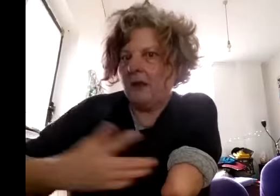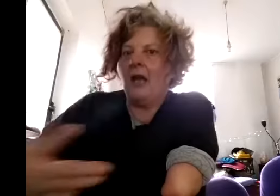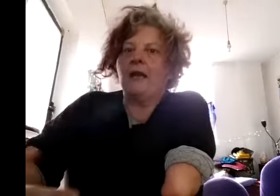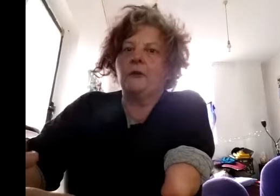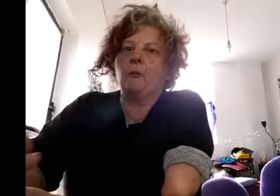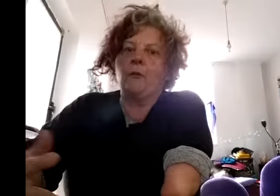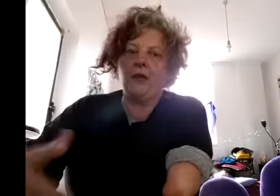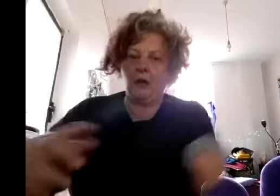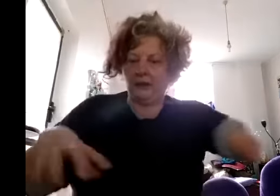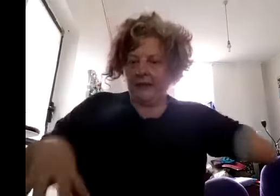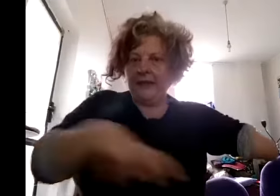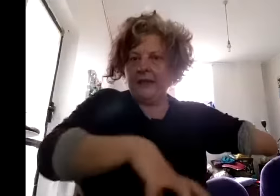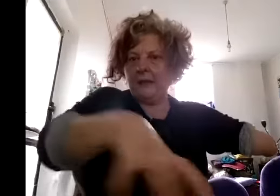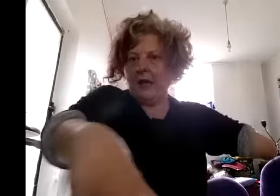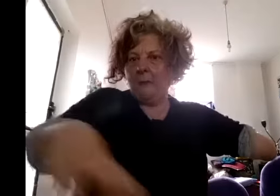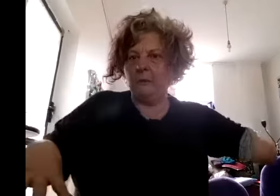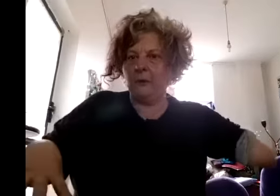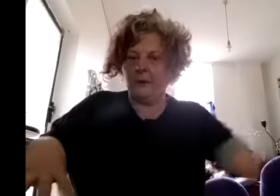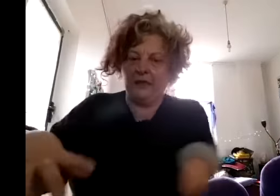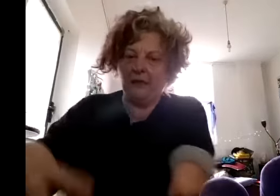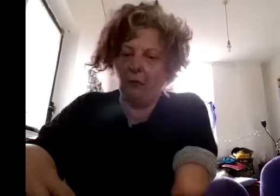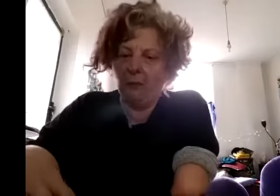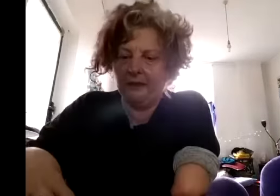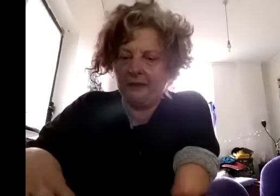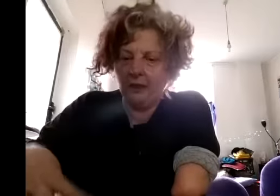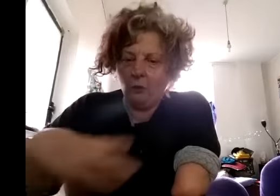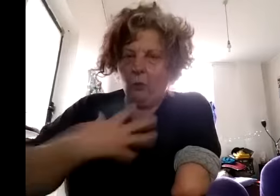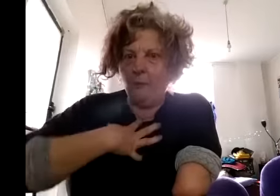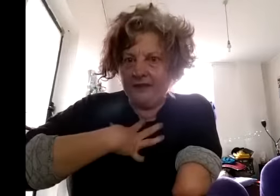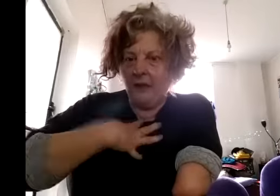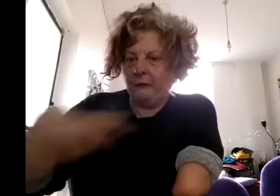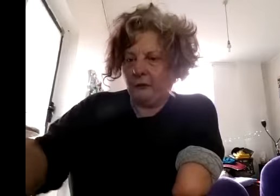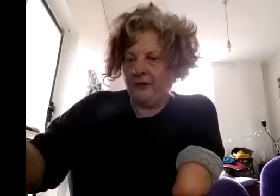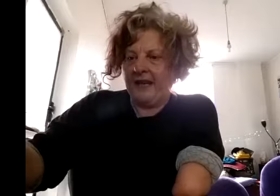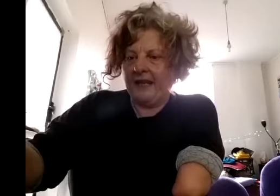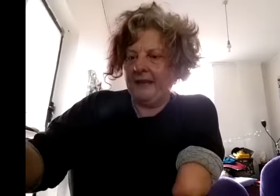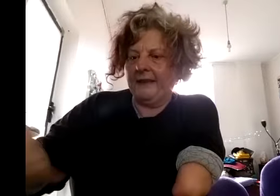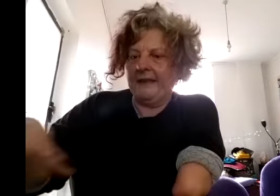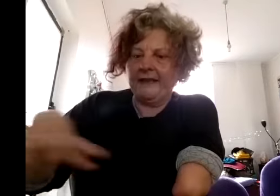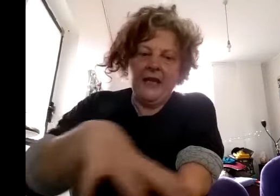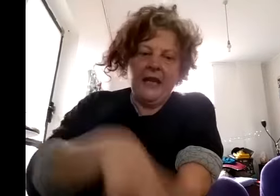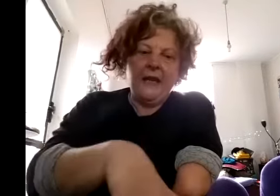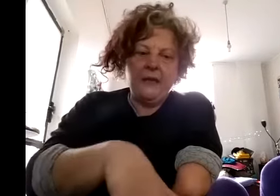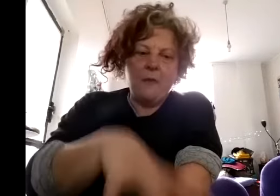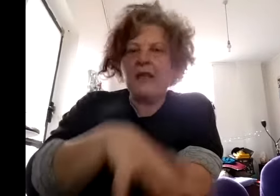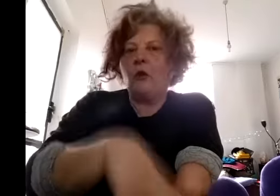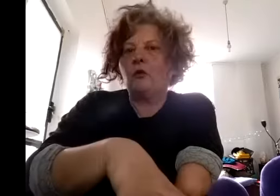the the key um people at the beginning of Quippings were myself Crusader Hillis and then a man called Greg